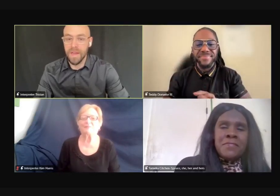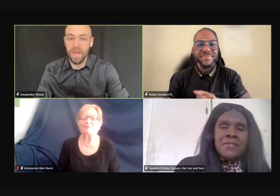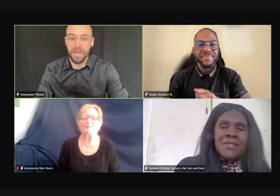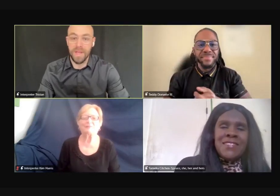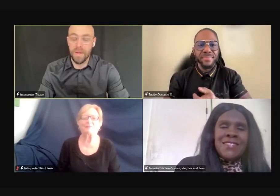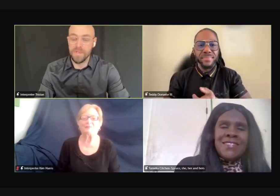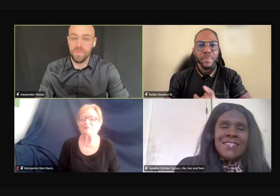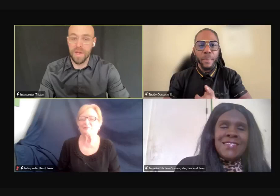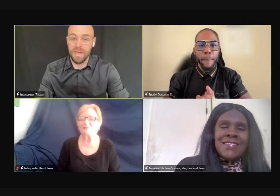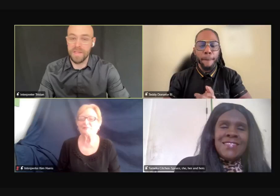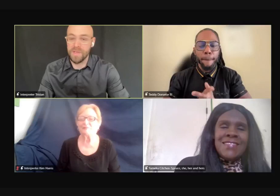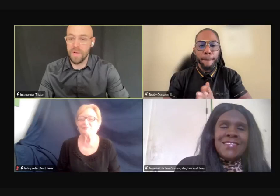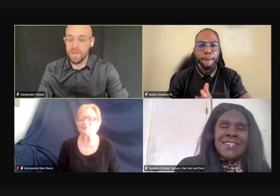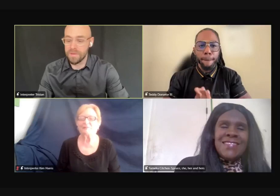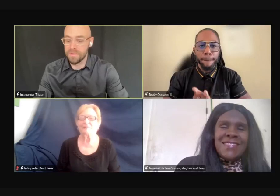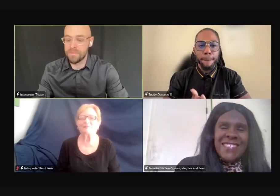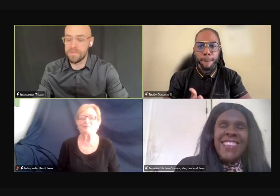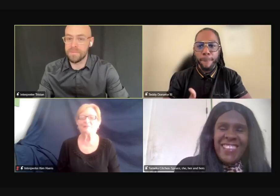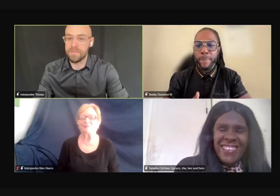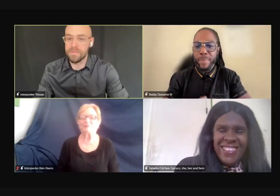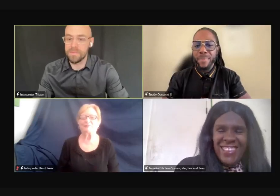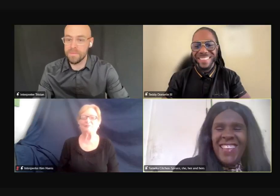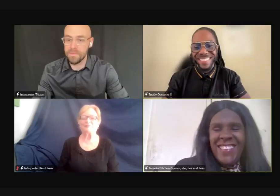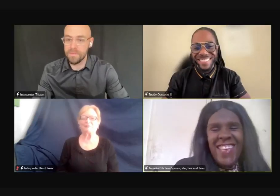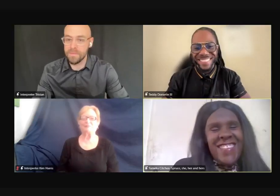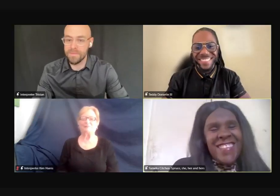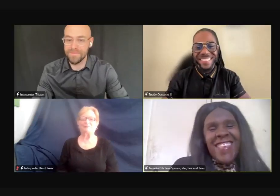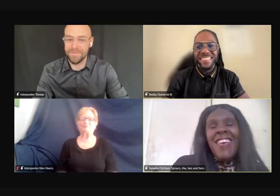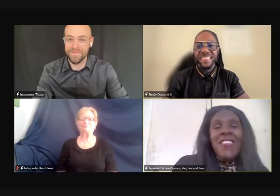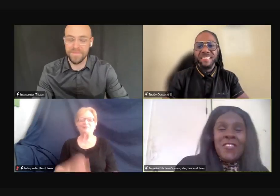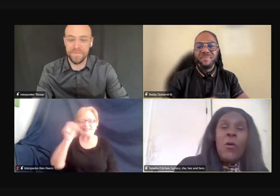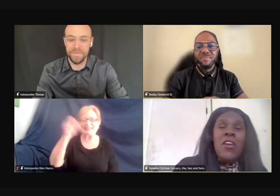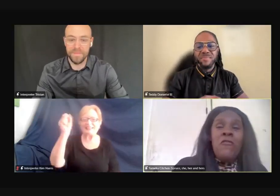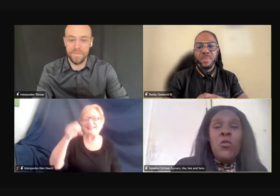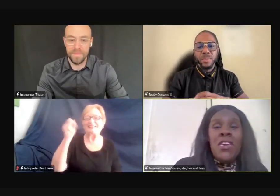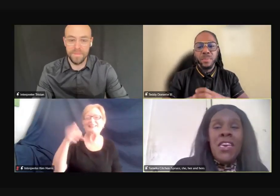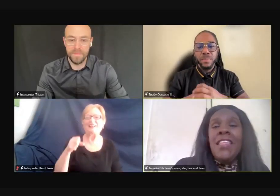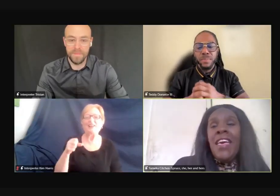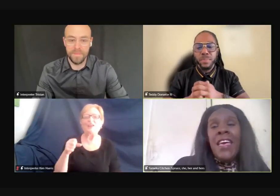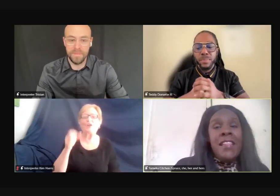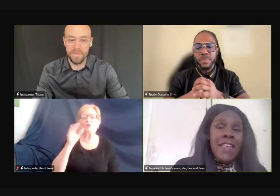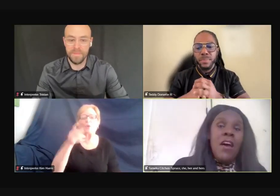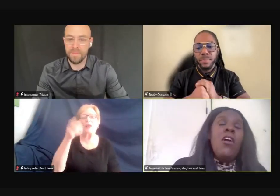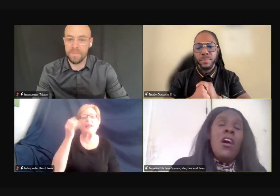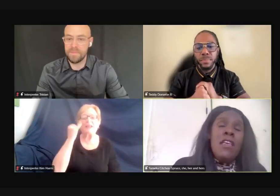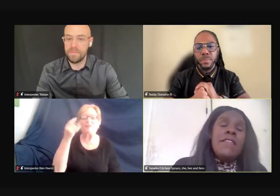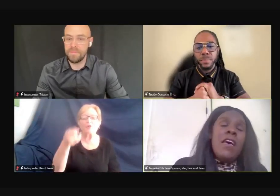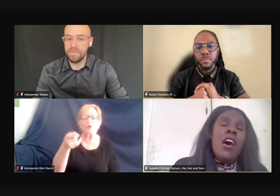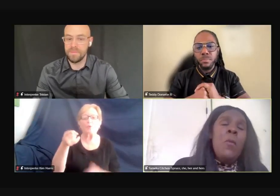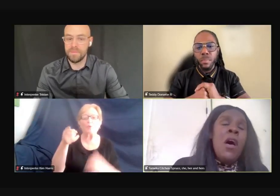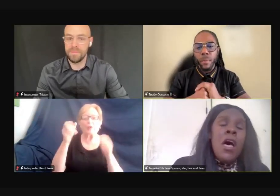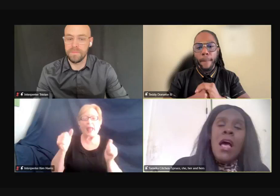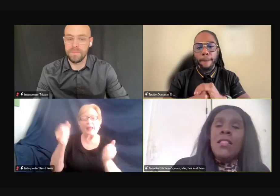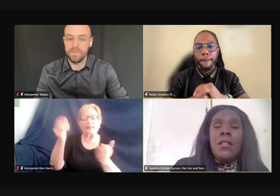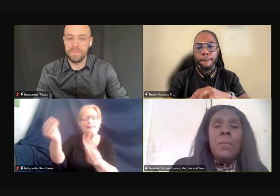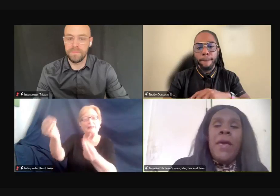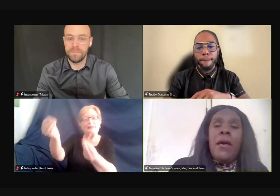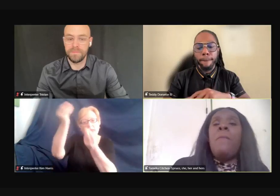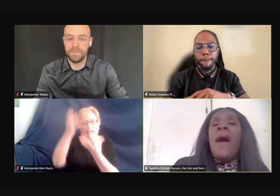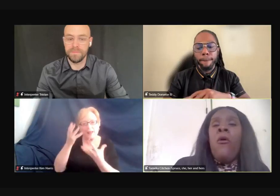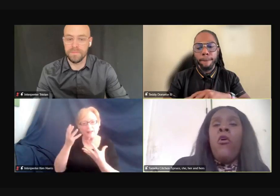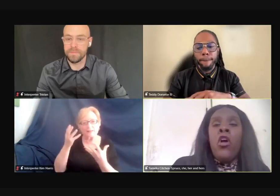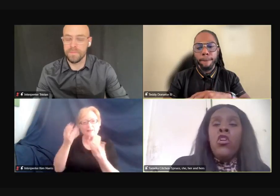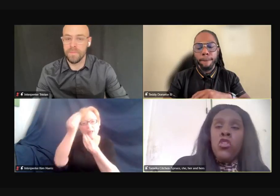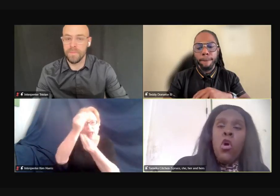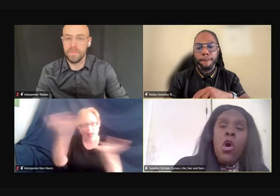And yeah, just ready to get started. Yes, yes. So if you could tell us a little